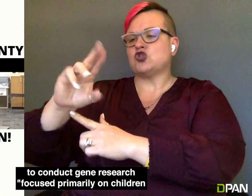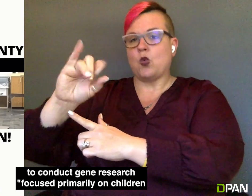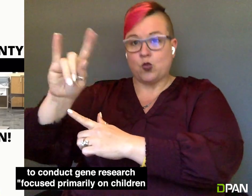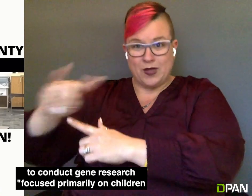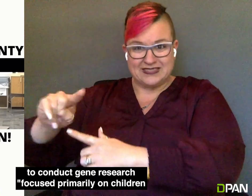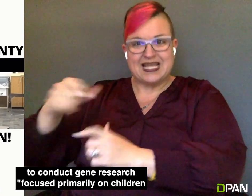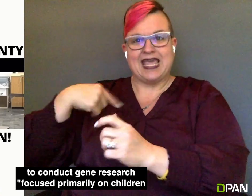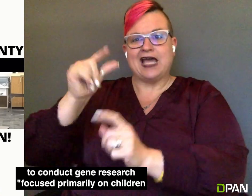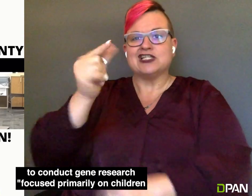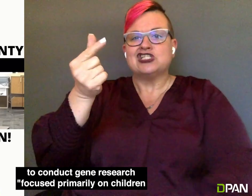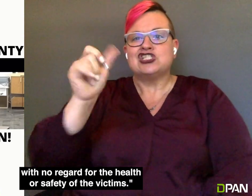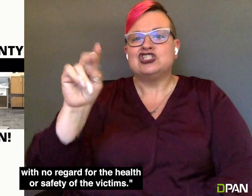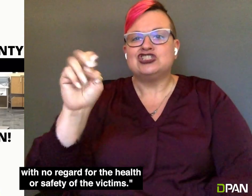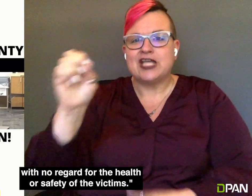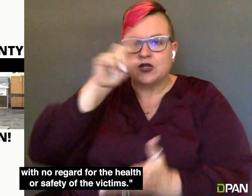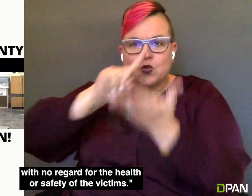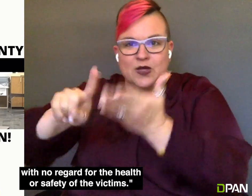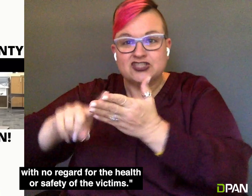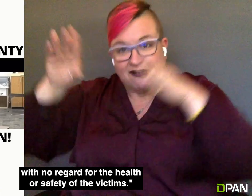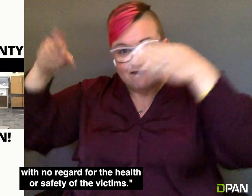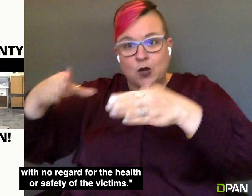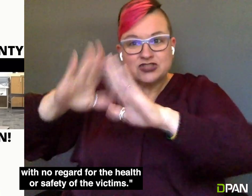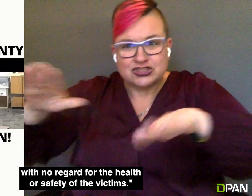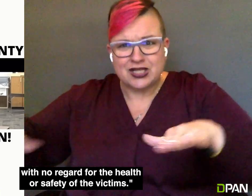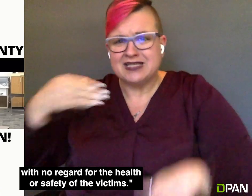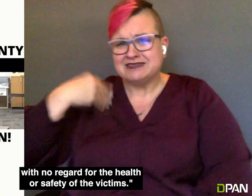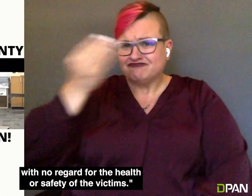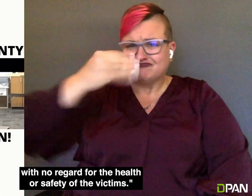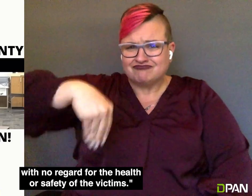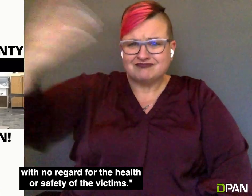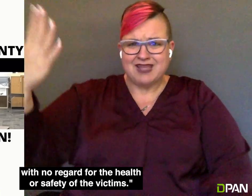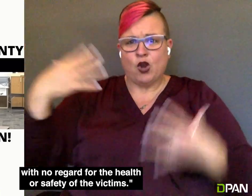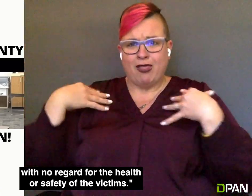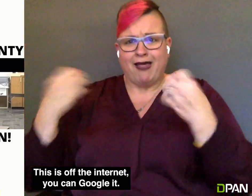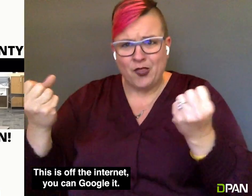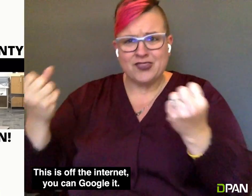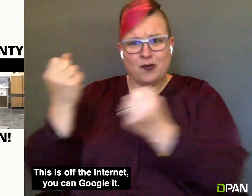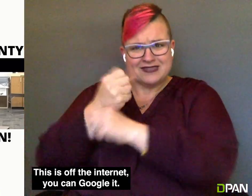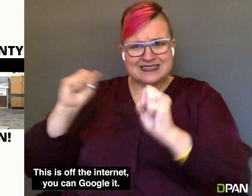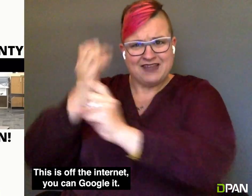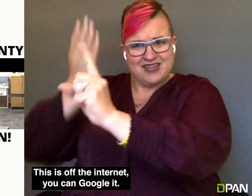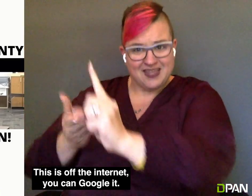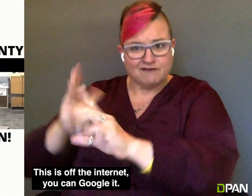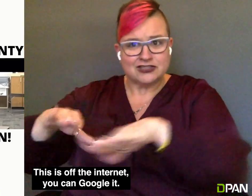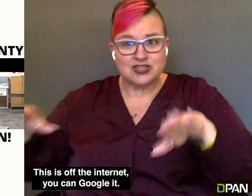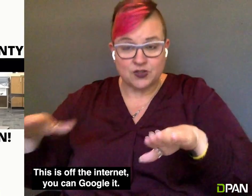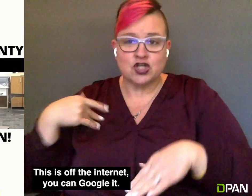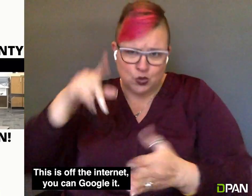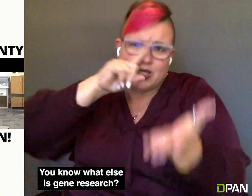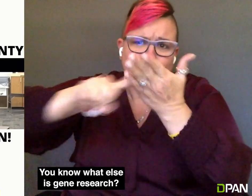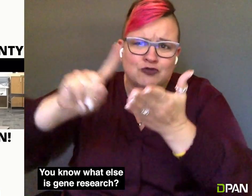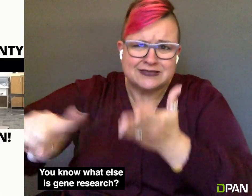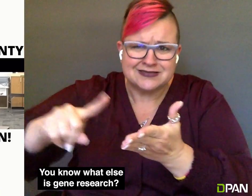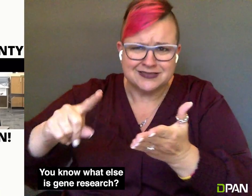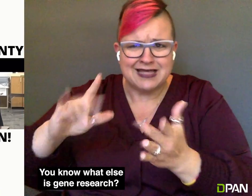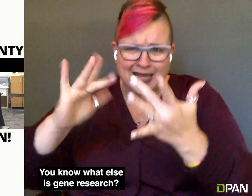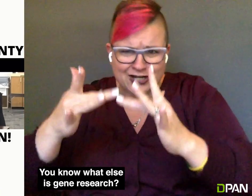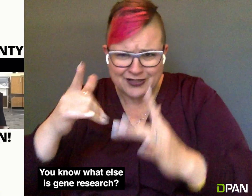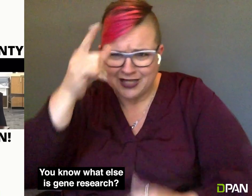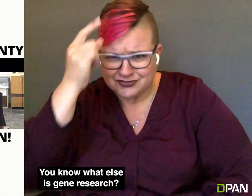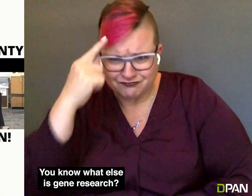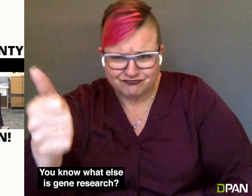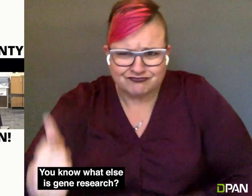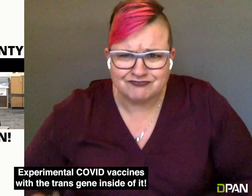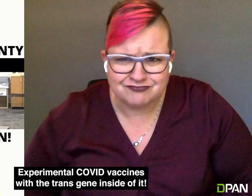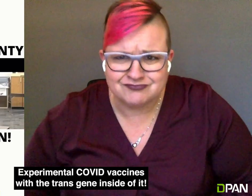focused primarily on children with no regard for the health or safety of the victims. This is off the internet. You can Google it. You know what